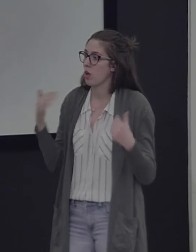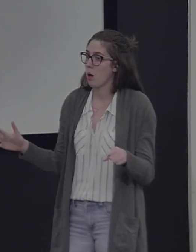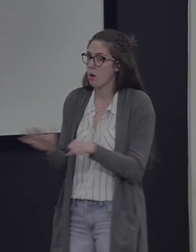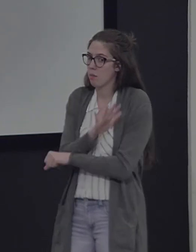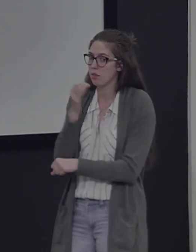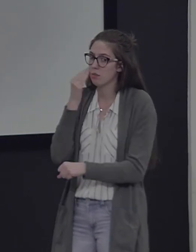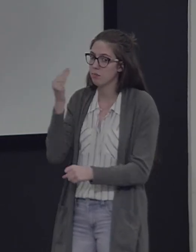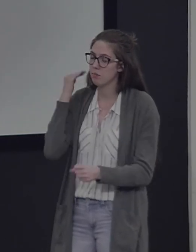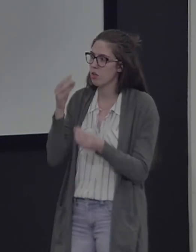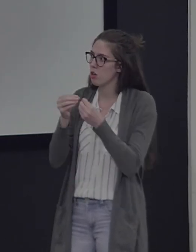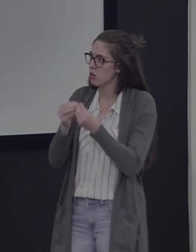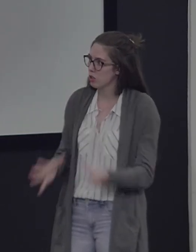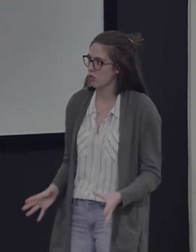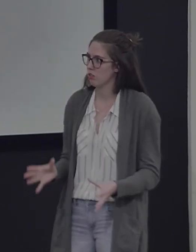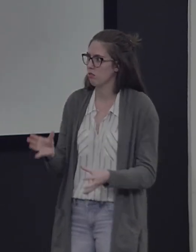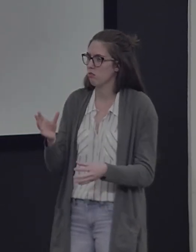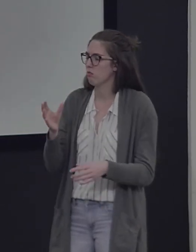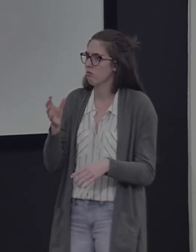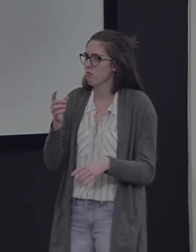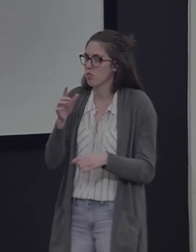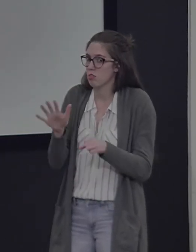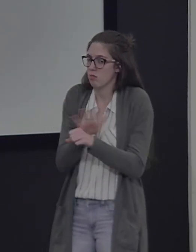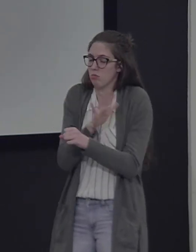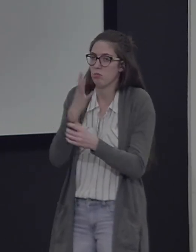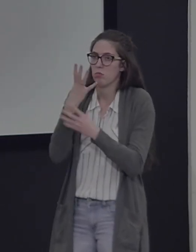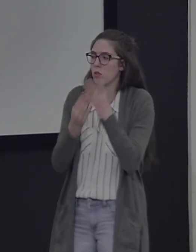let's say that a person has complete memory loss.